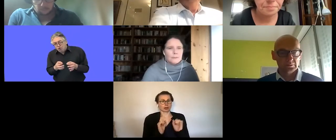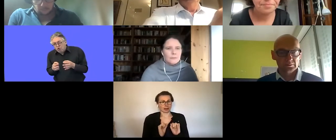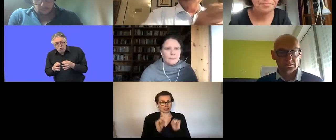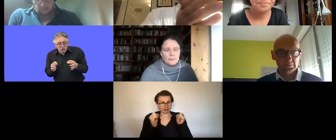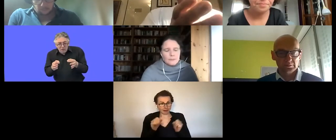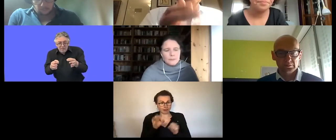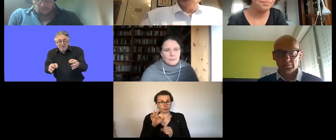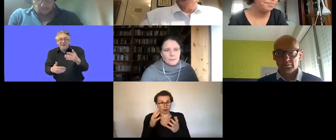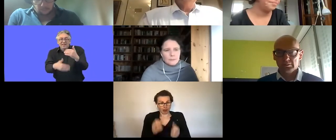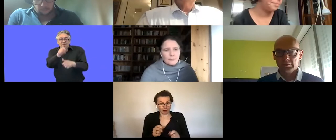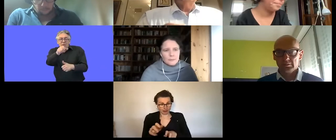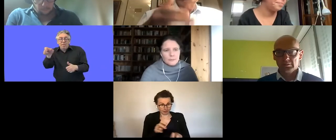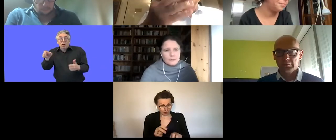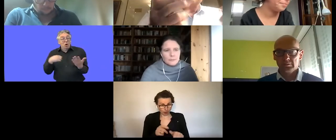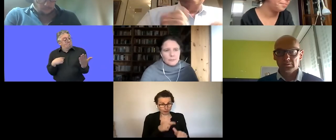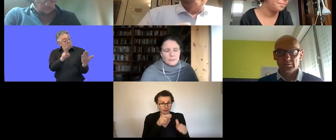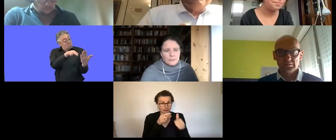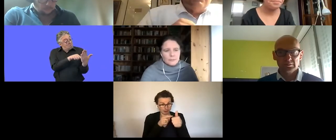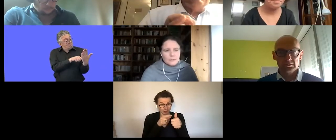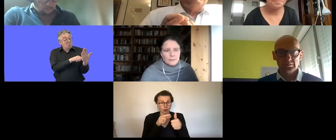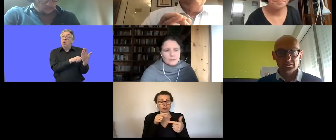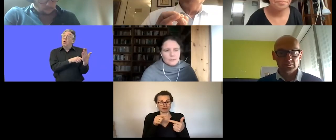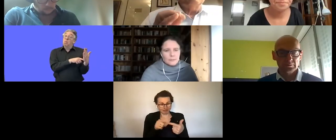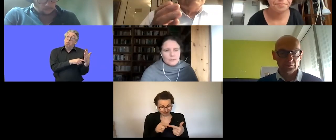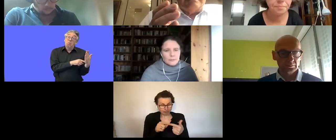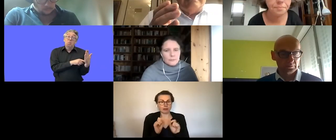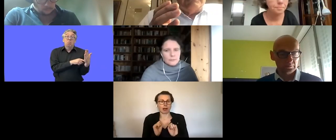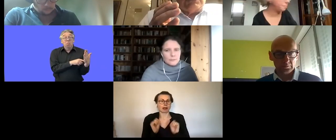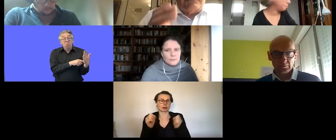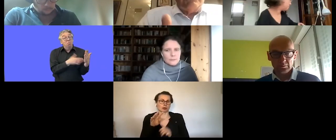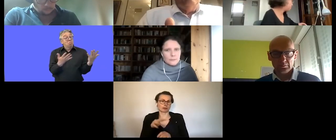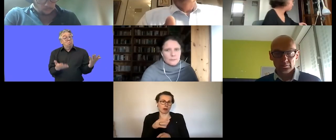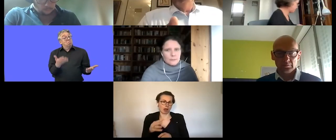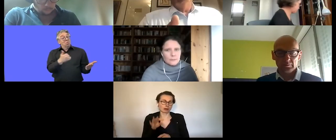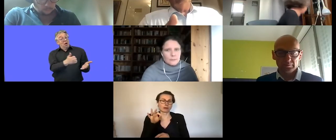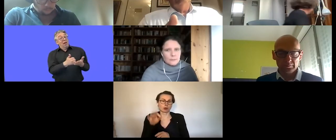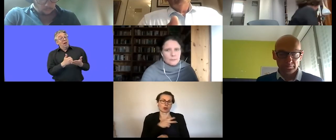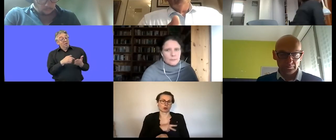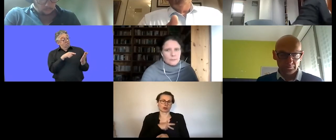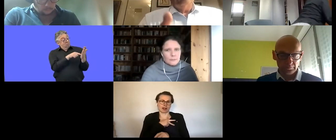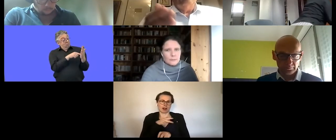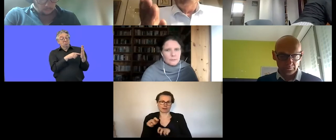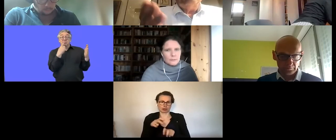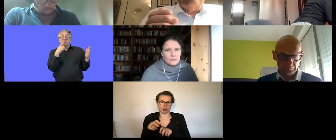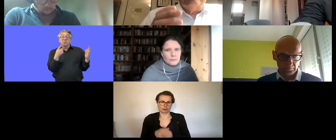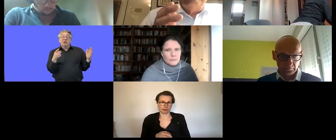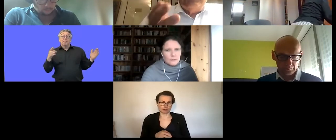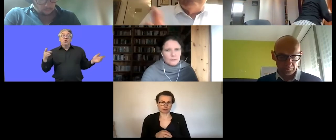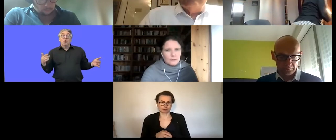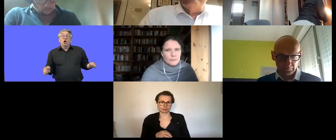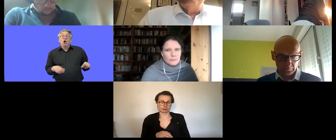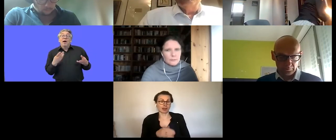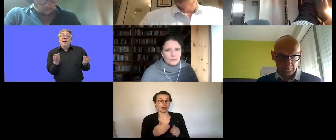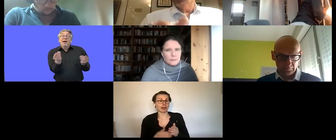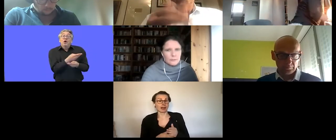like for example the initiative for sustainable for a sustainable economy and the other one is a